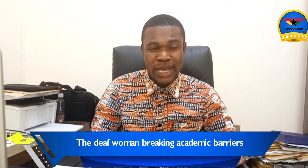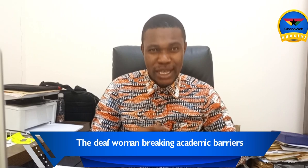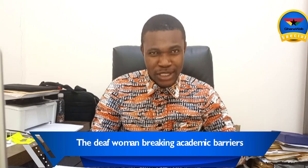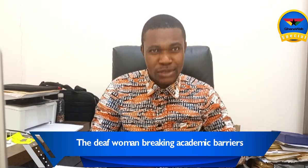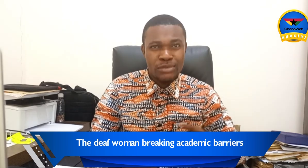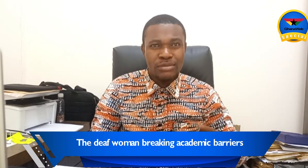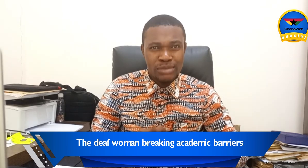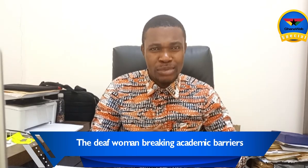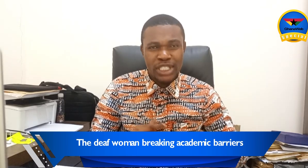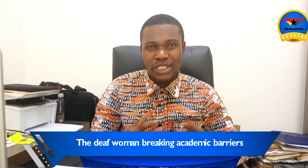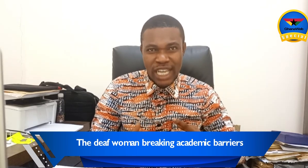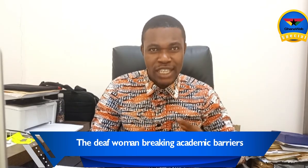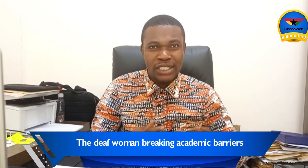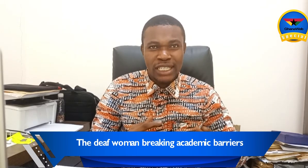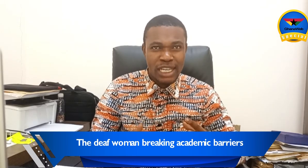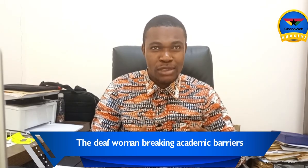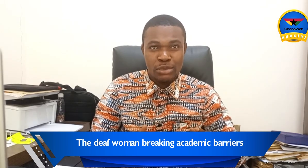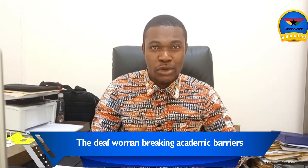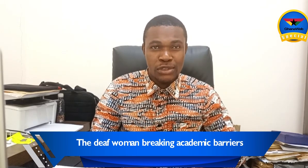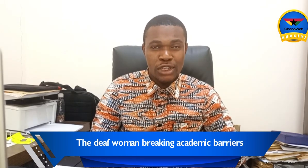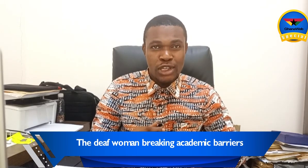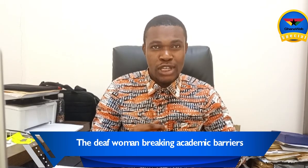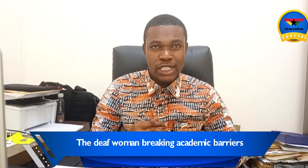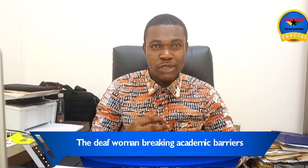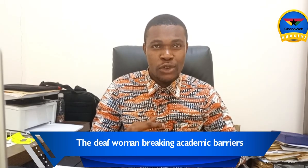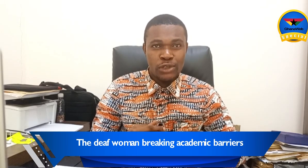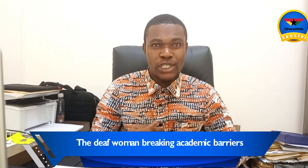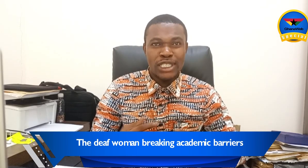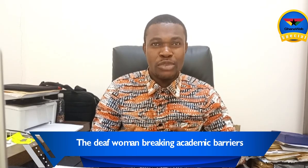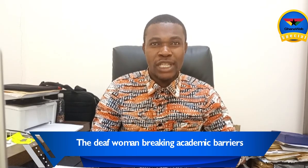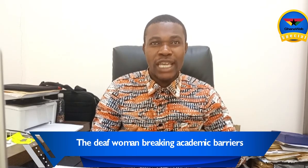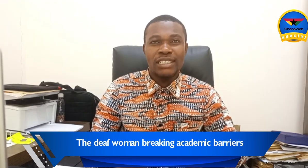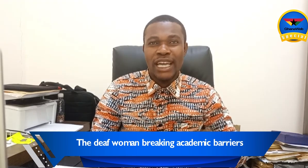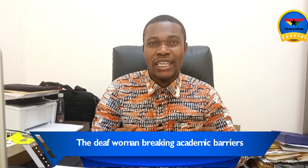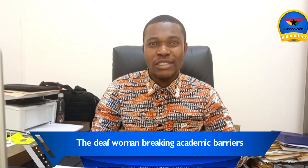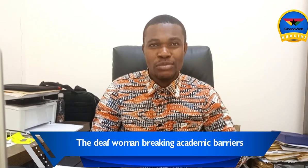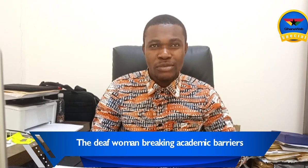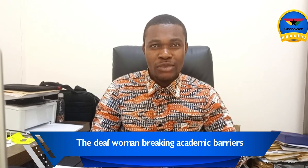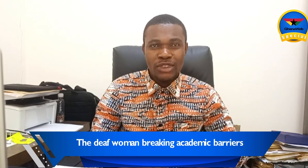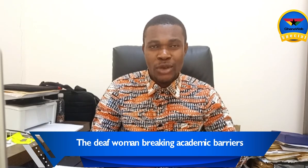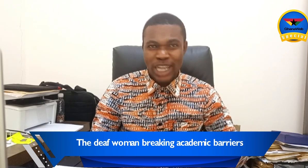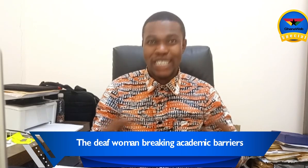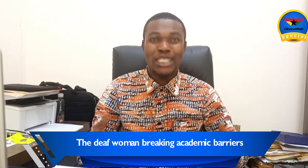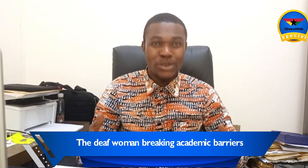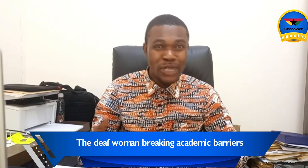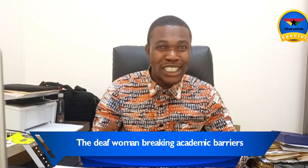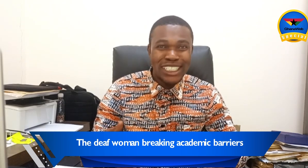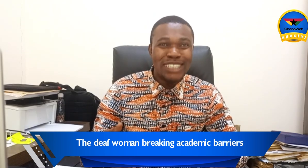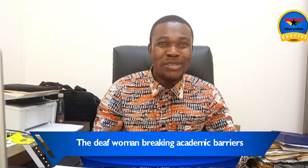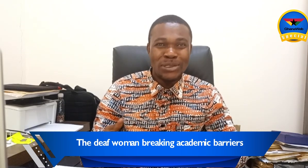there are little challenge that comes to the course. it's difficult to interpret. It's quadratic equation for